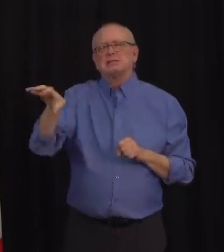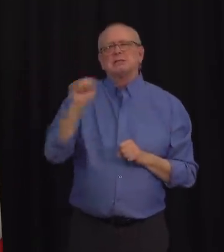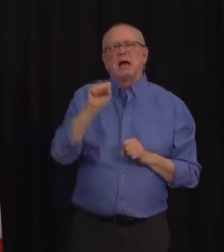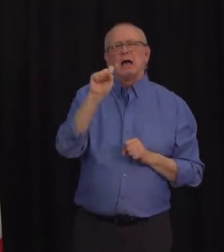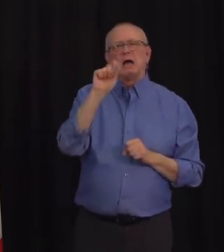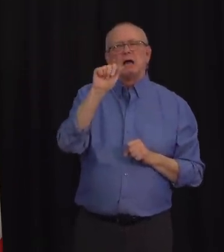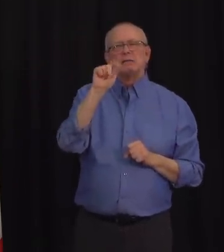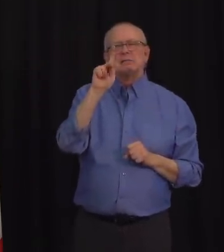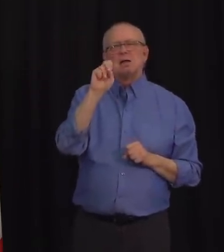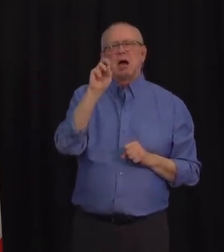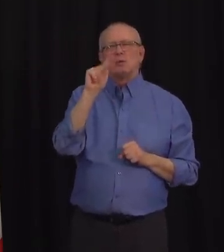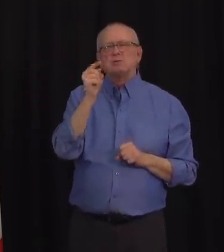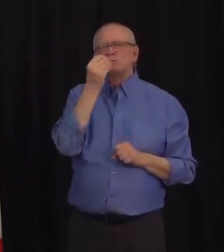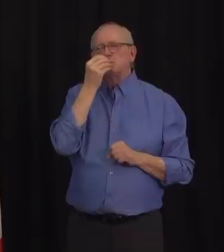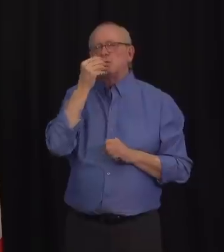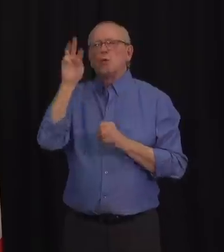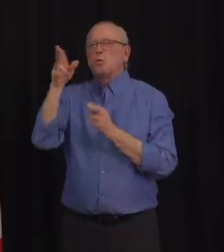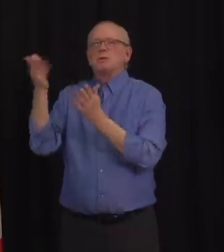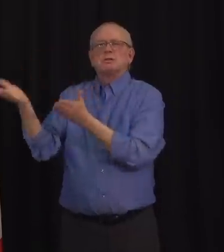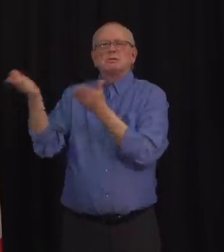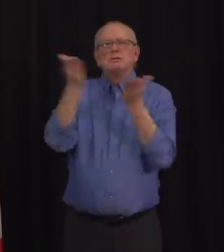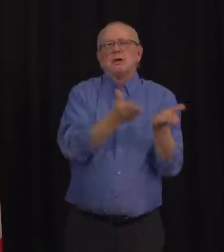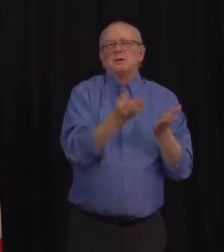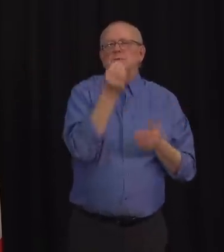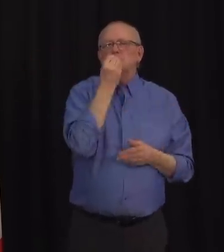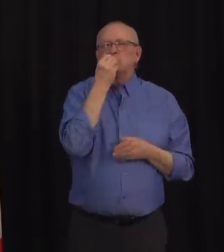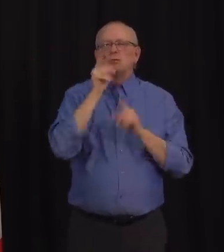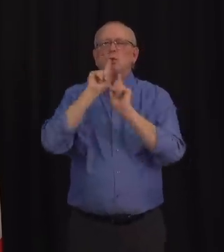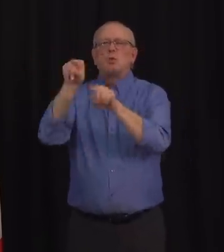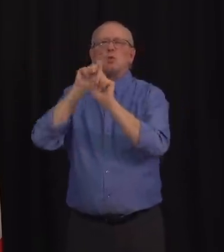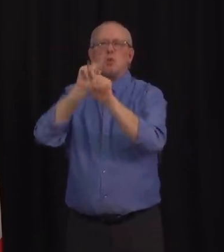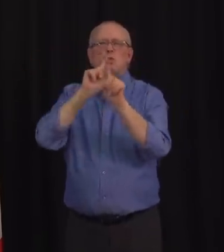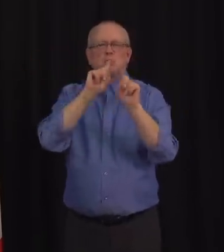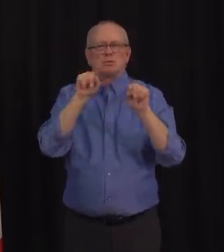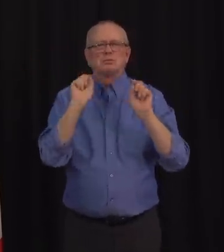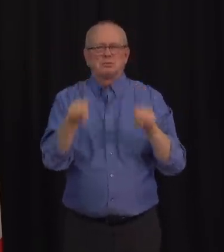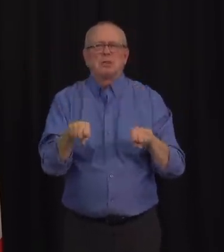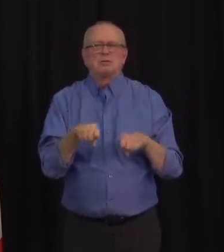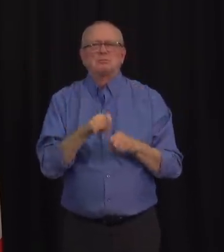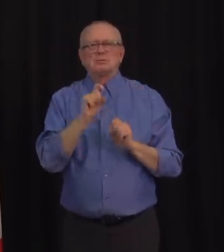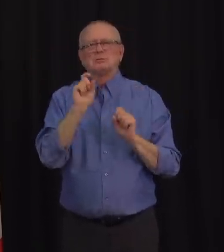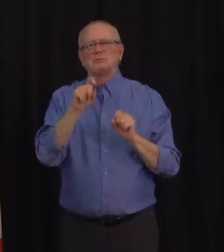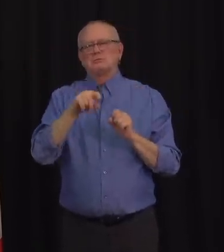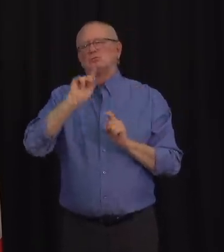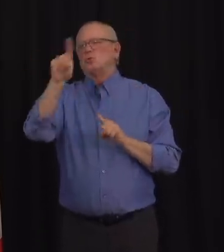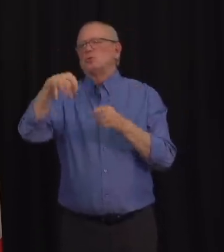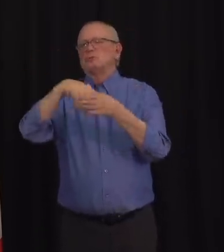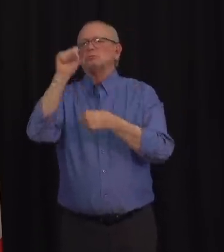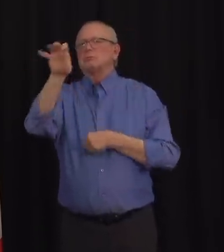We'll also be increasing inspections to verify that public health measures are being followed.